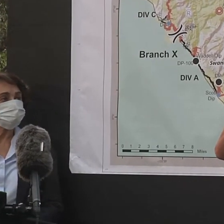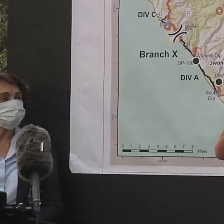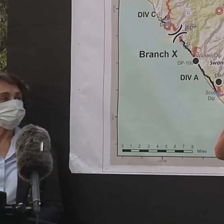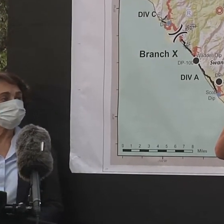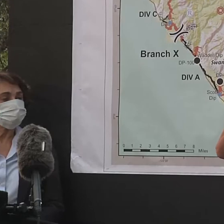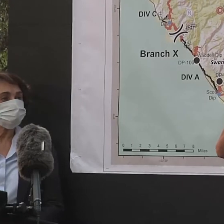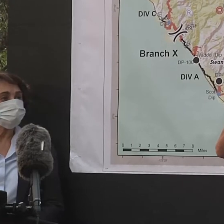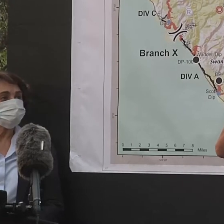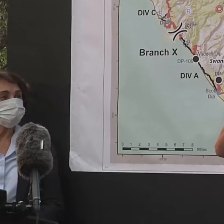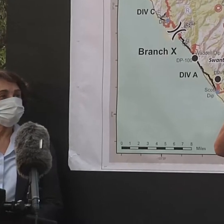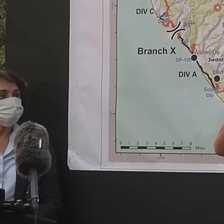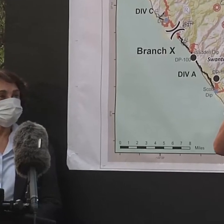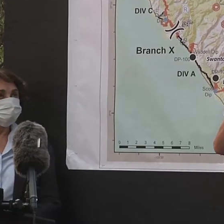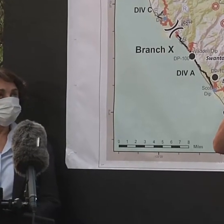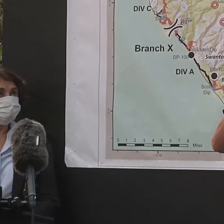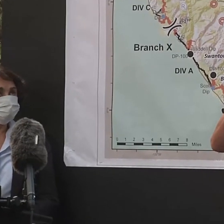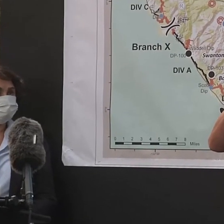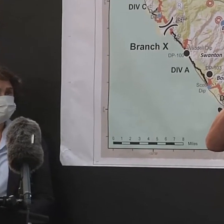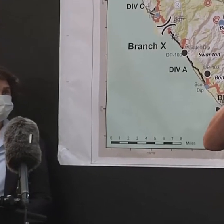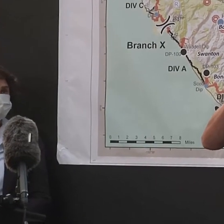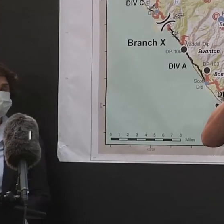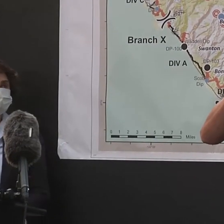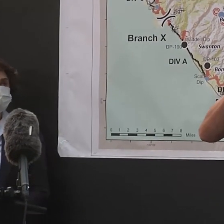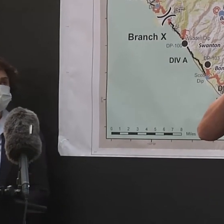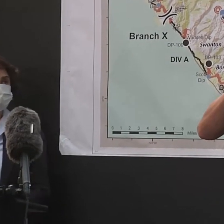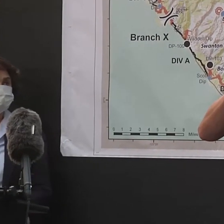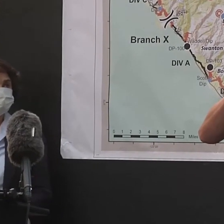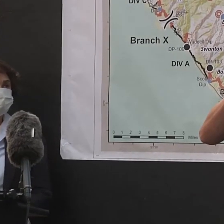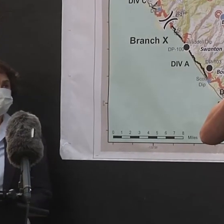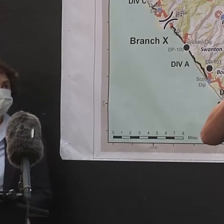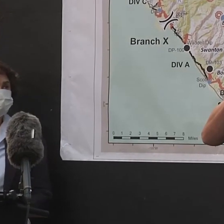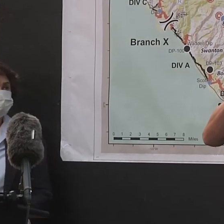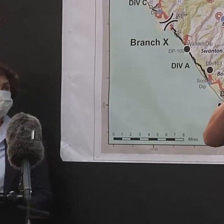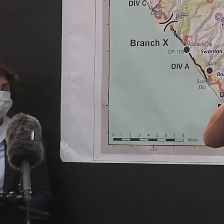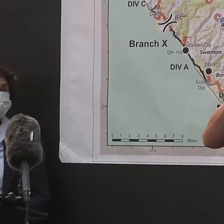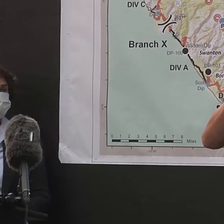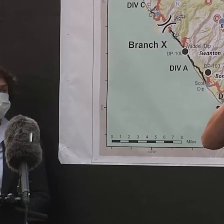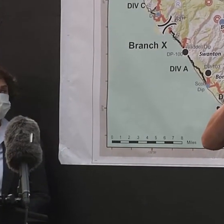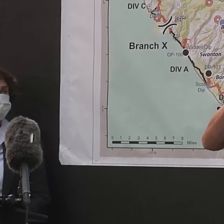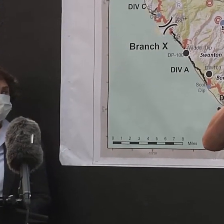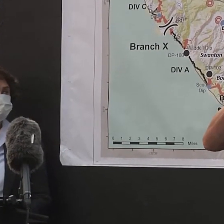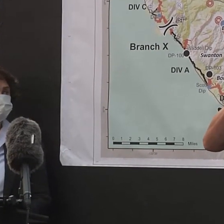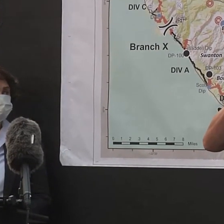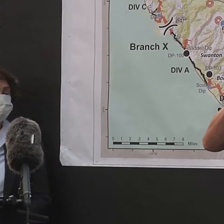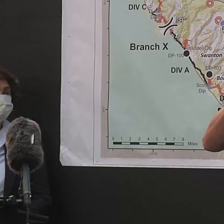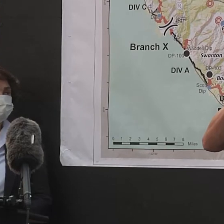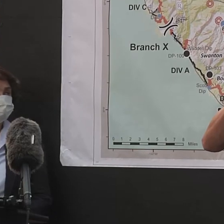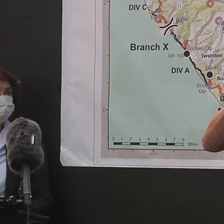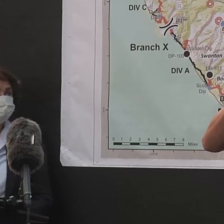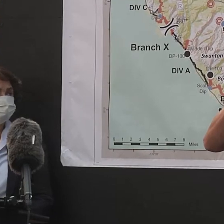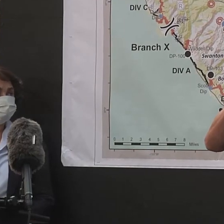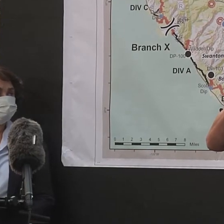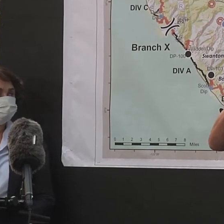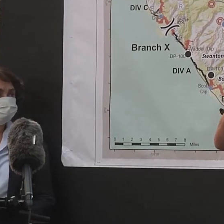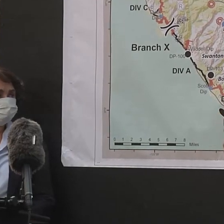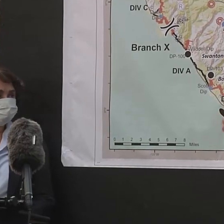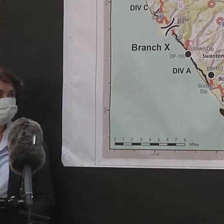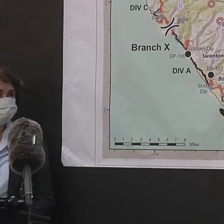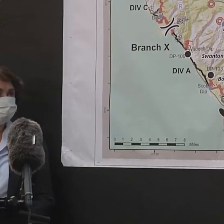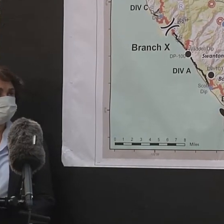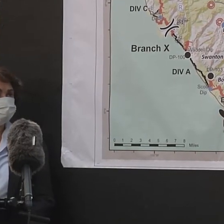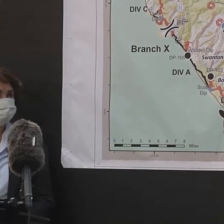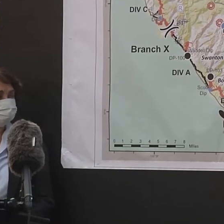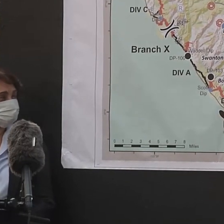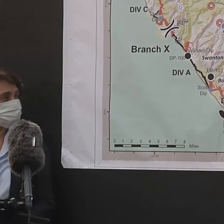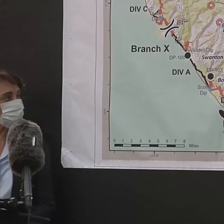checking in, we're putting them out in the line. We're putting them to work in our plan and we're having a lot of success with that. So, I'd like to